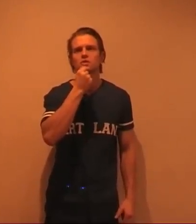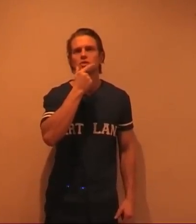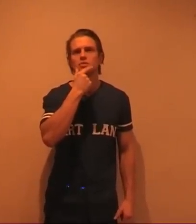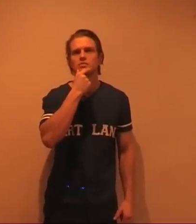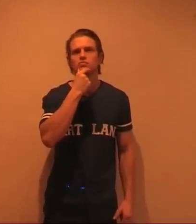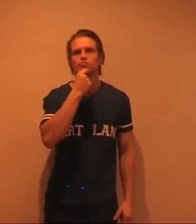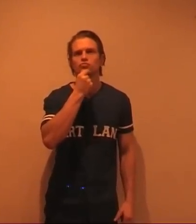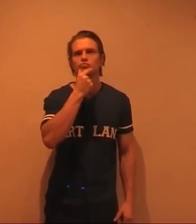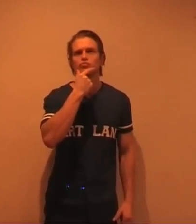Hmm.